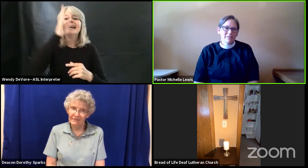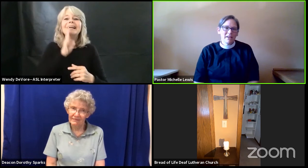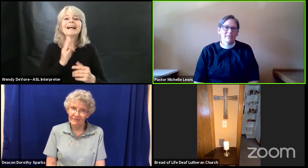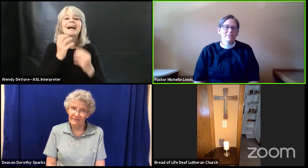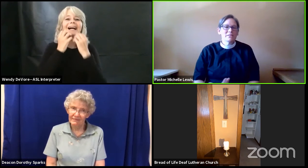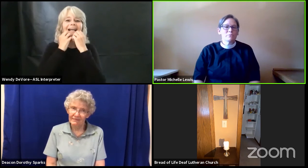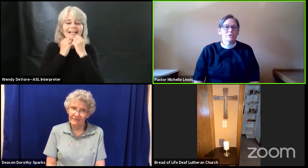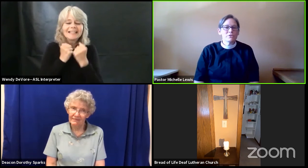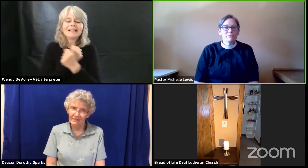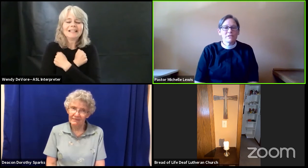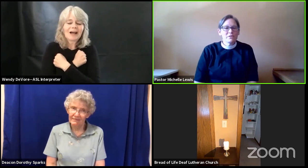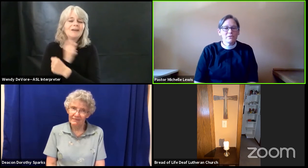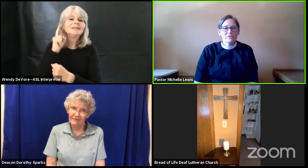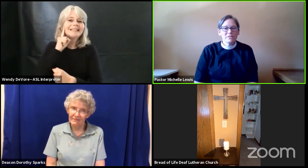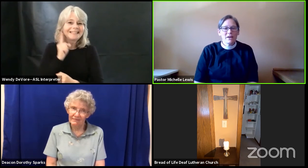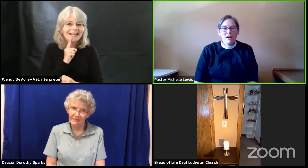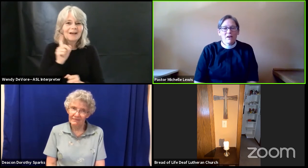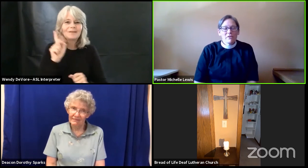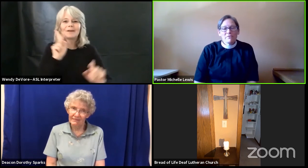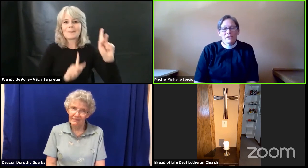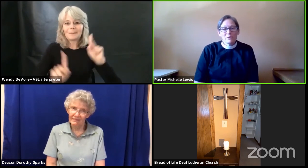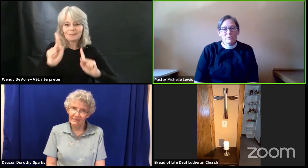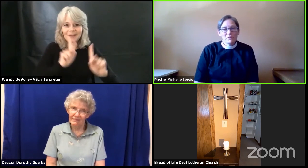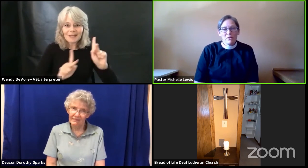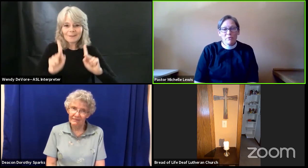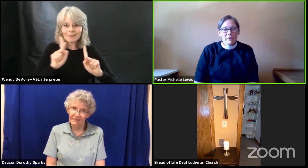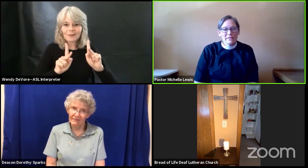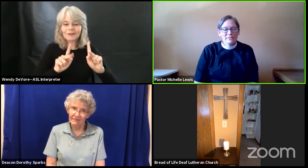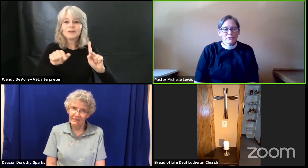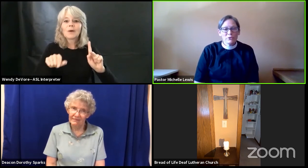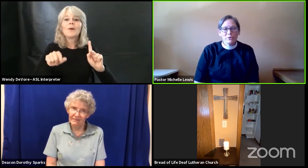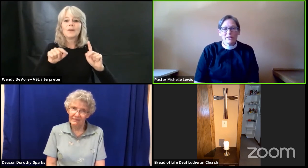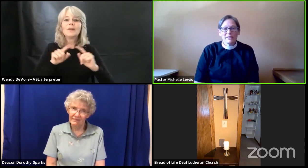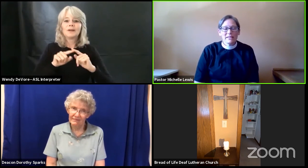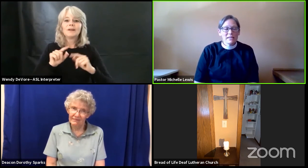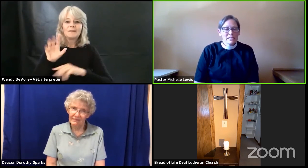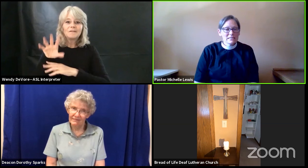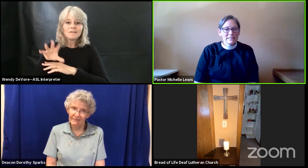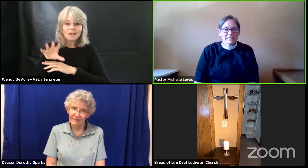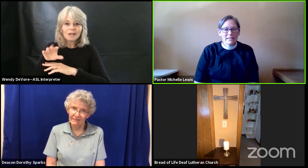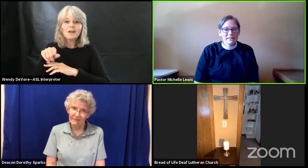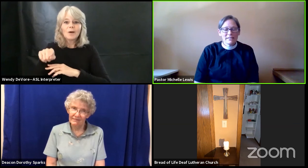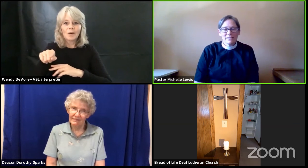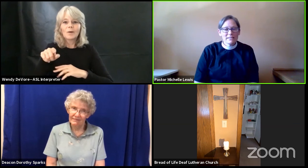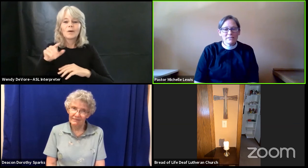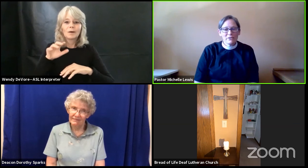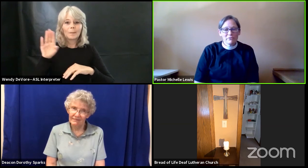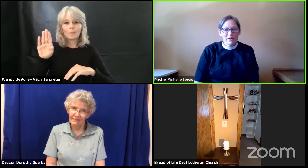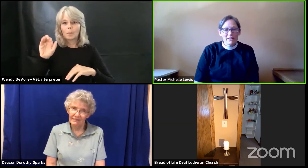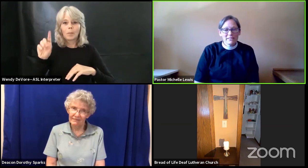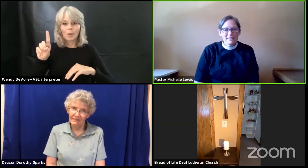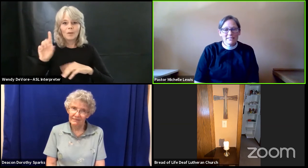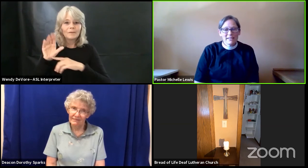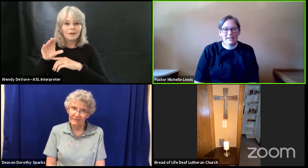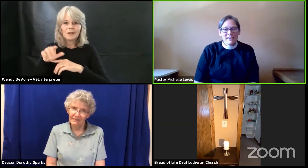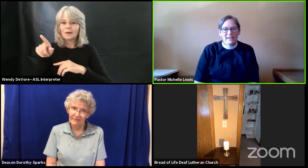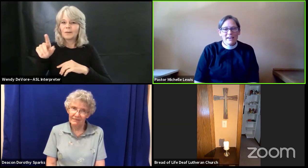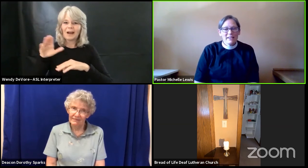and these worship videos are available always so you can easily send it to your friends and